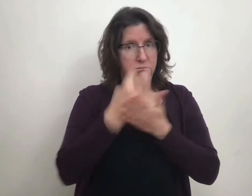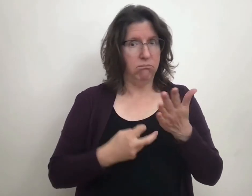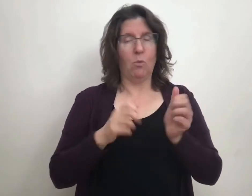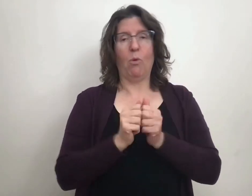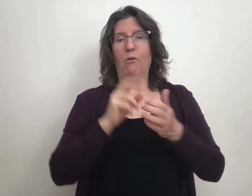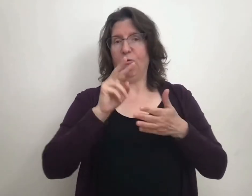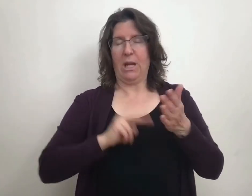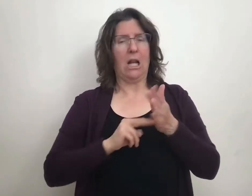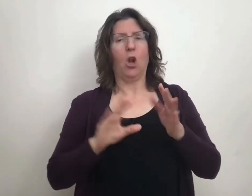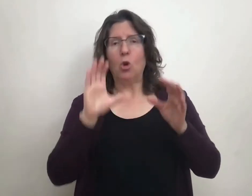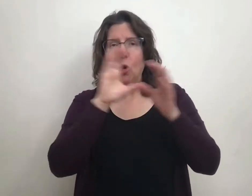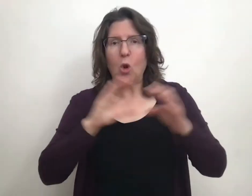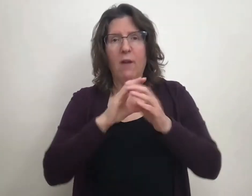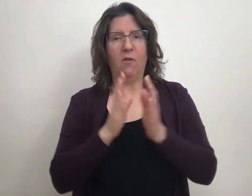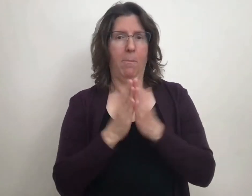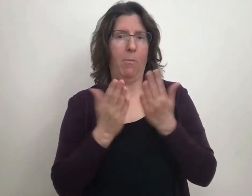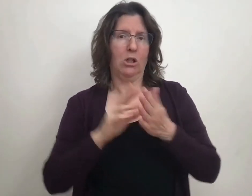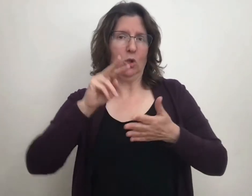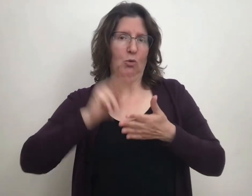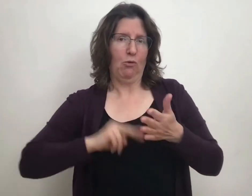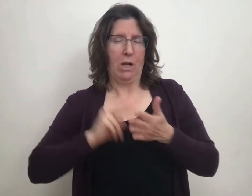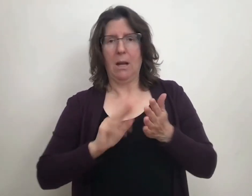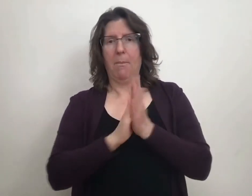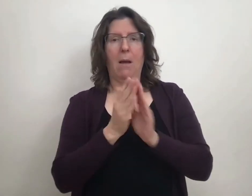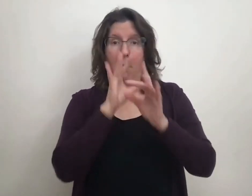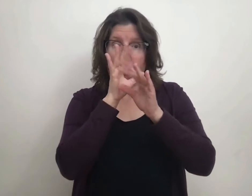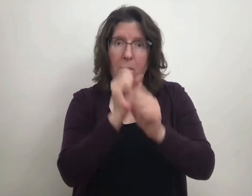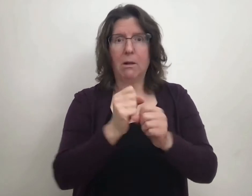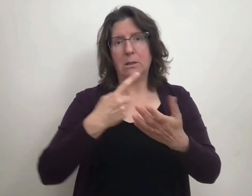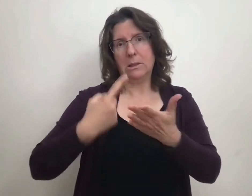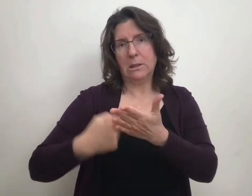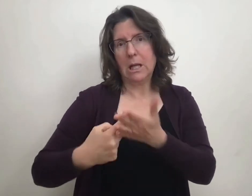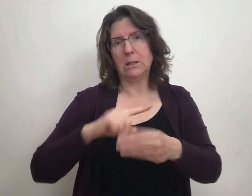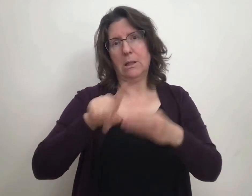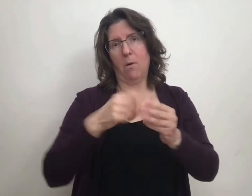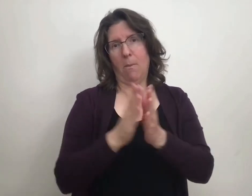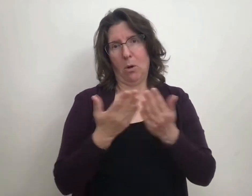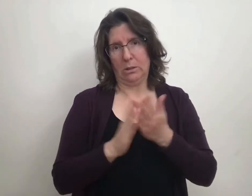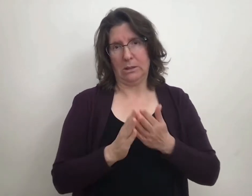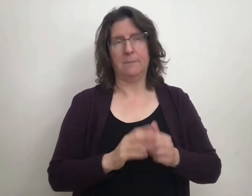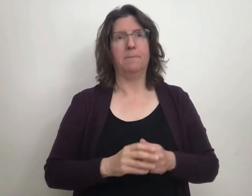years, they were readers, seeking out books to read, and they would have engaging discussions about books.